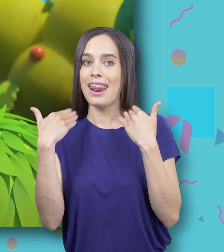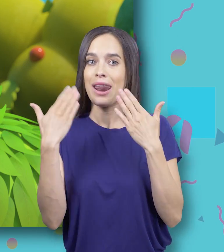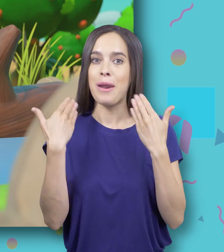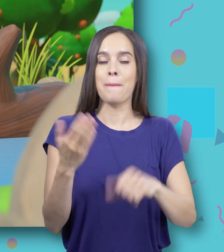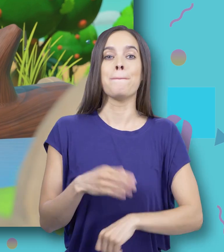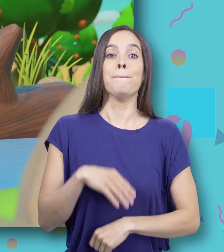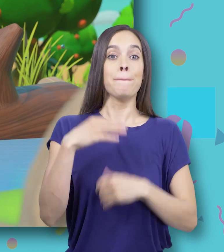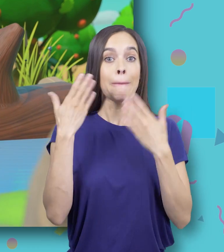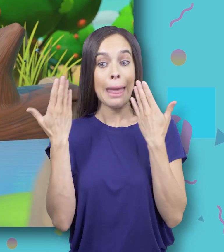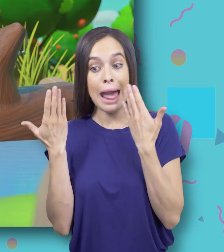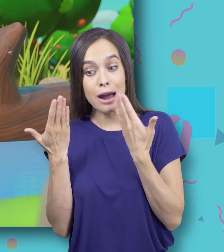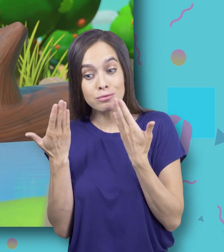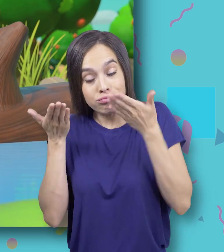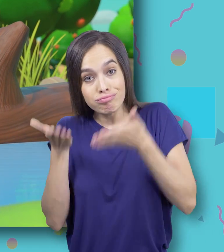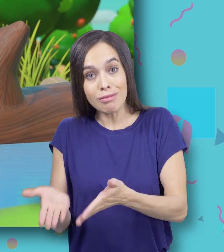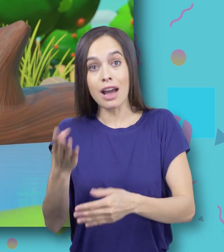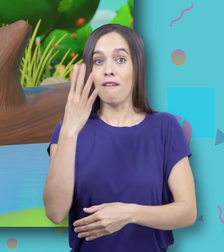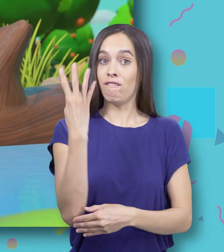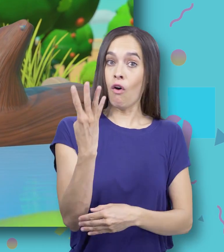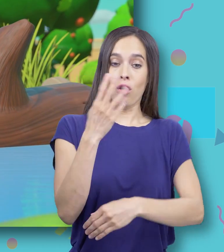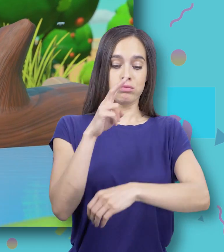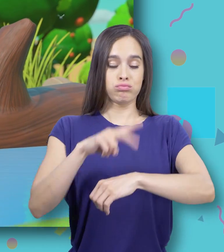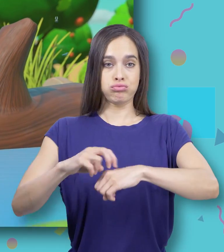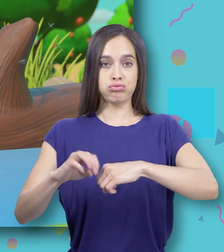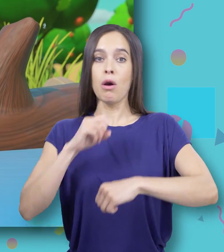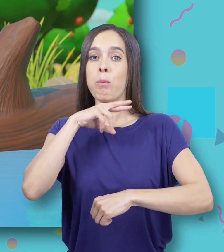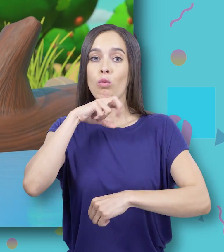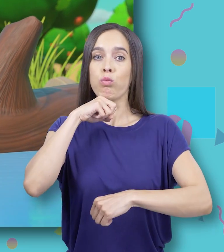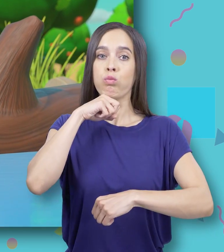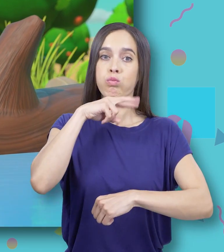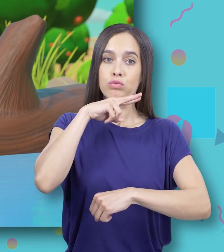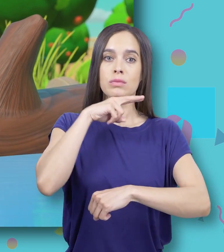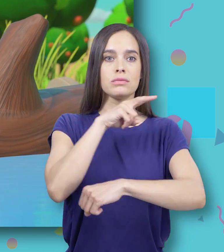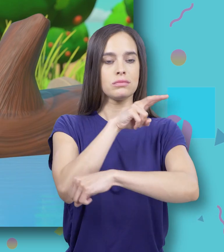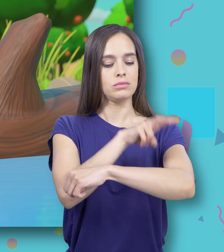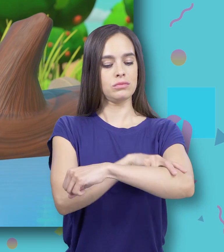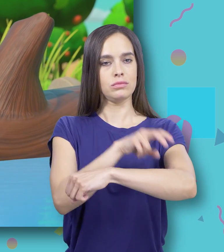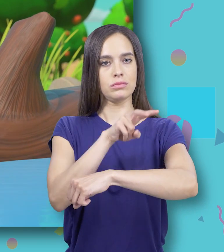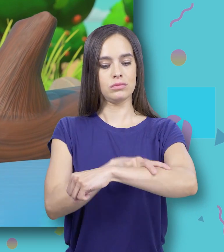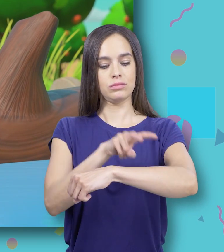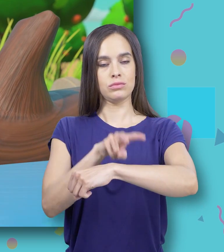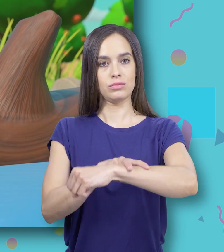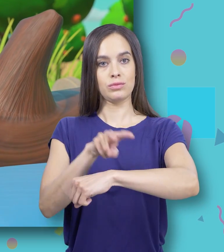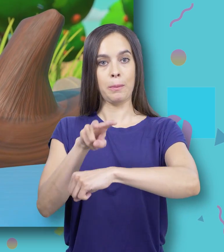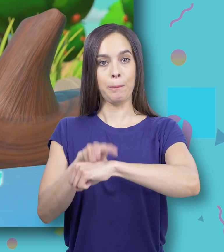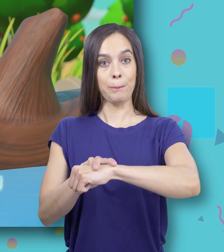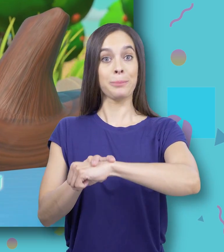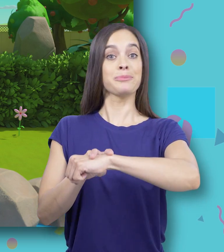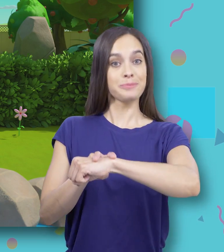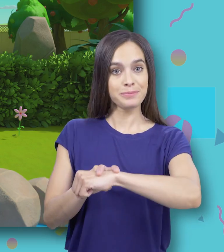Now there are four speckled frogs Glub, glub One, two, three, four Four